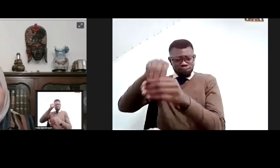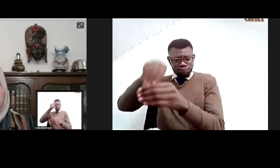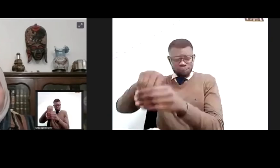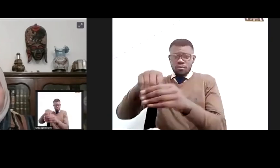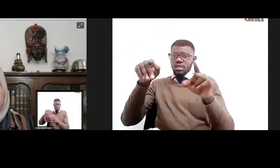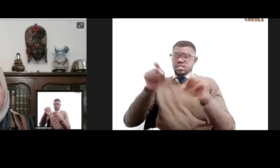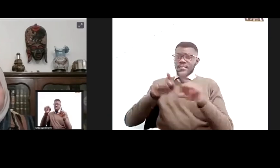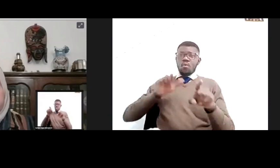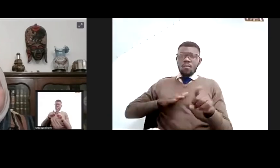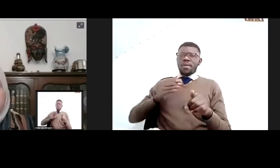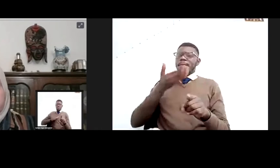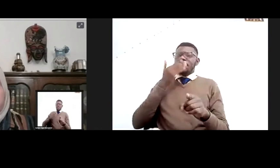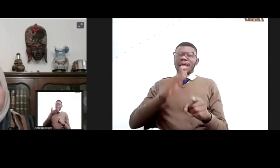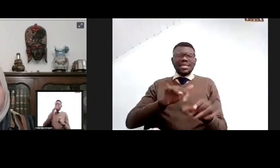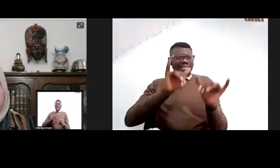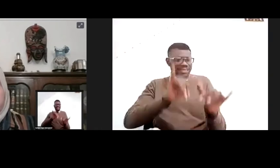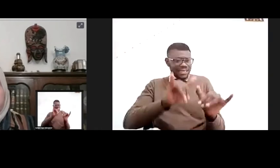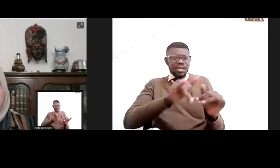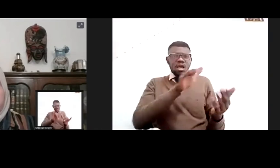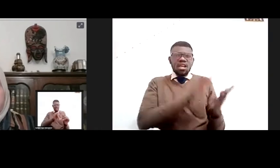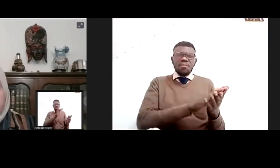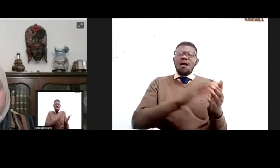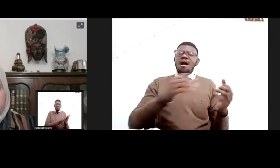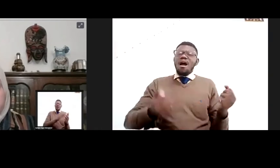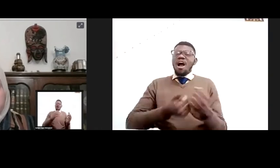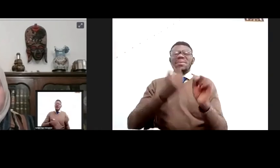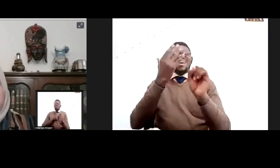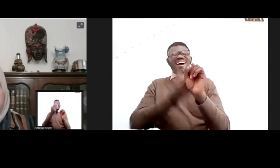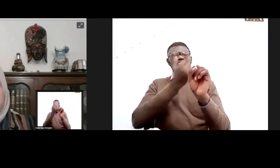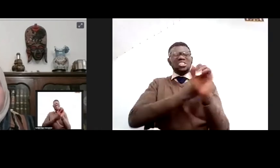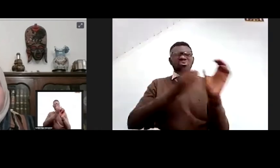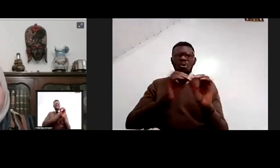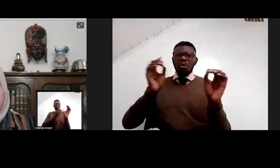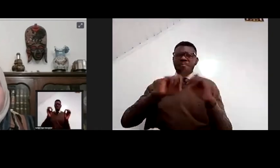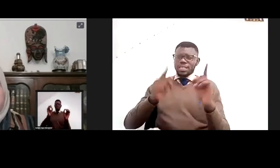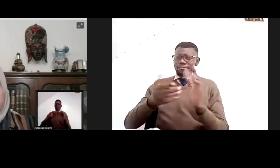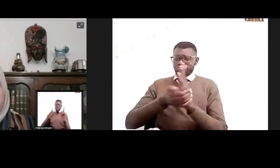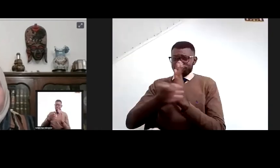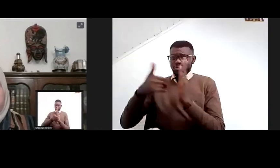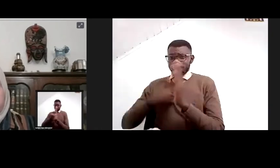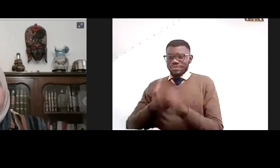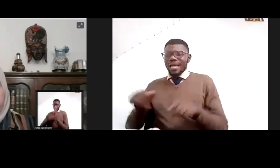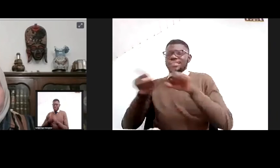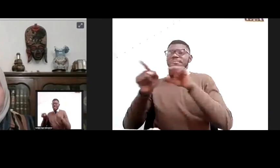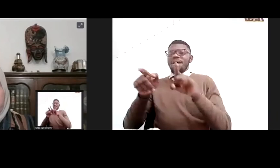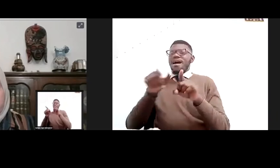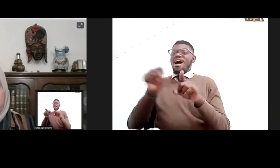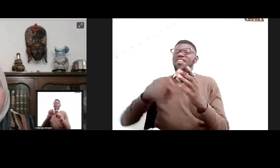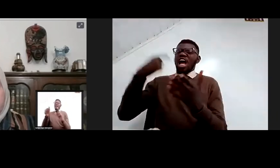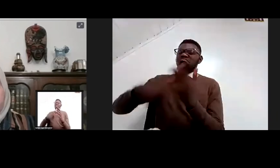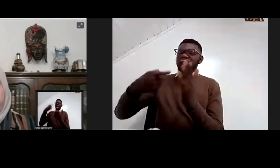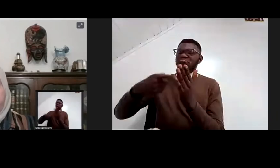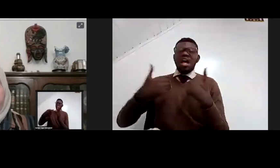them. Even when you have no harvest, then you have the same skill, you know, and there's no additional costs in terms of training.